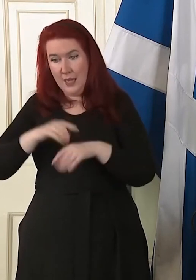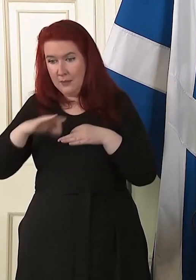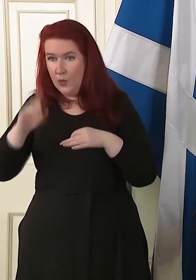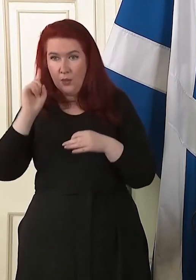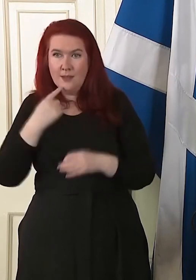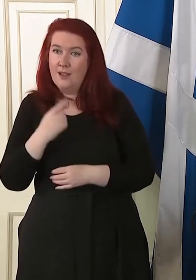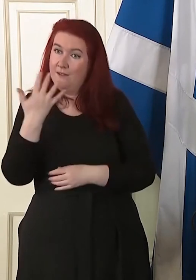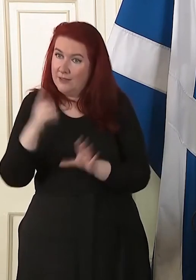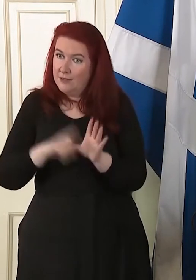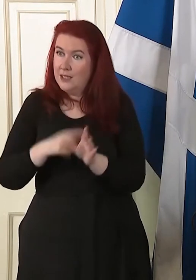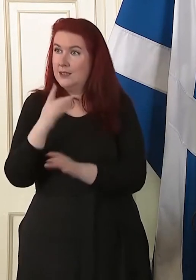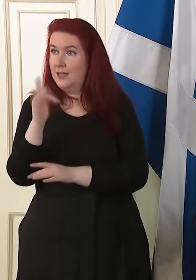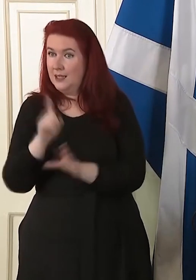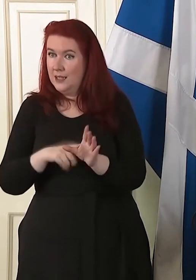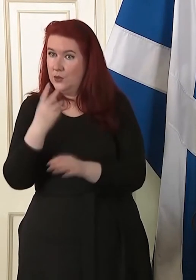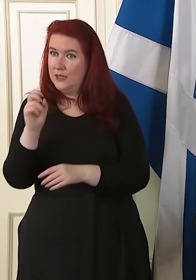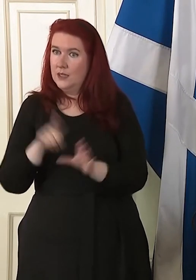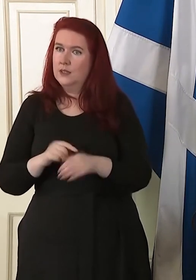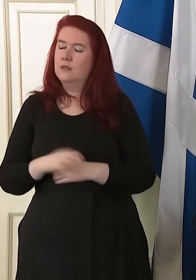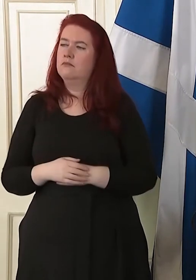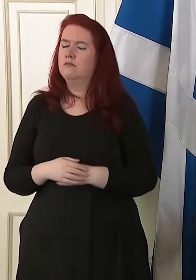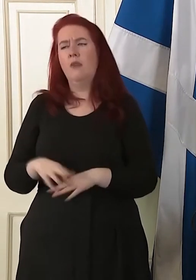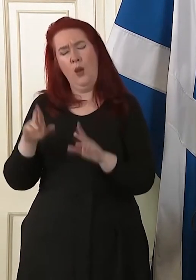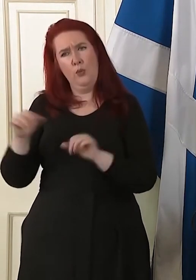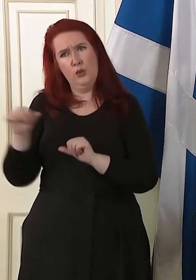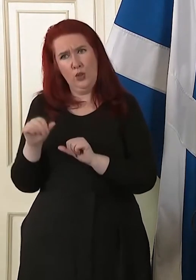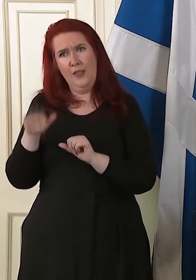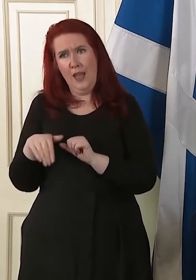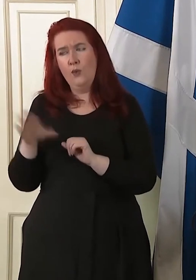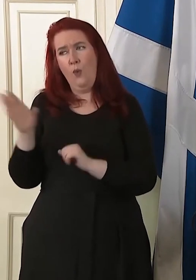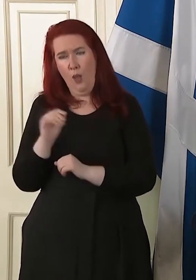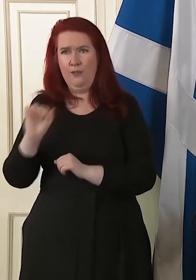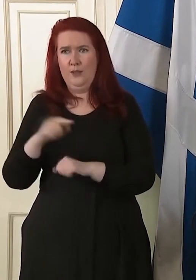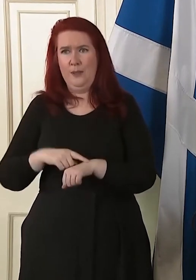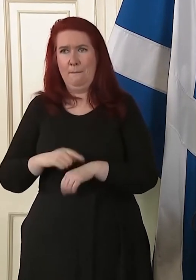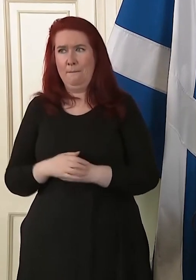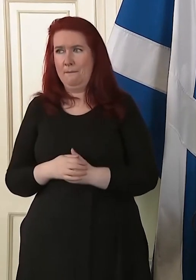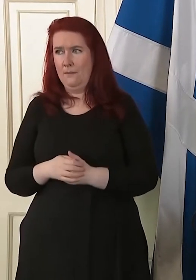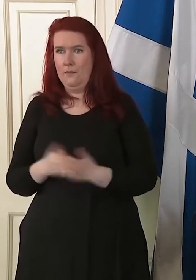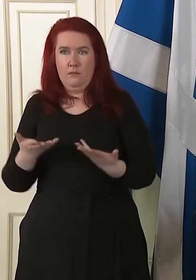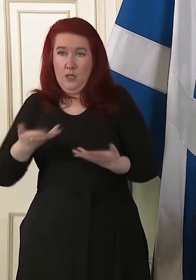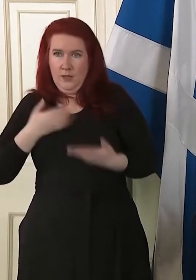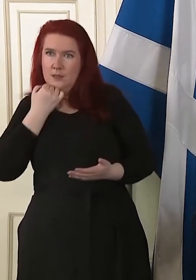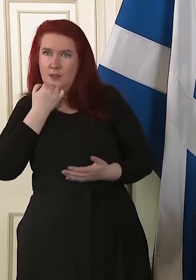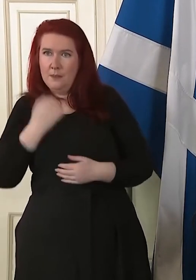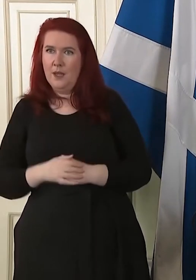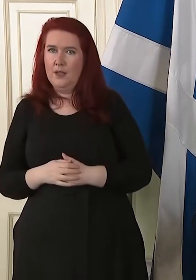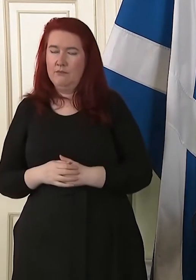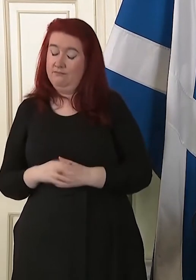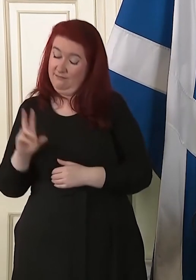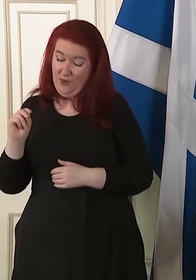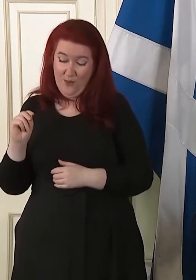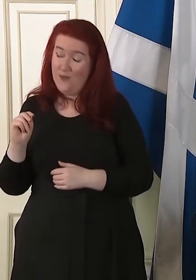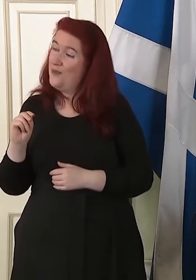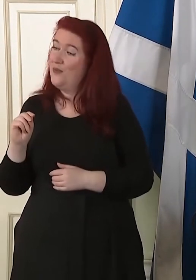five years, 10 years, 20 years. I hope it would be shorter than all of that, but if I was to stand here... Give us a number then. No, I'm not. For the